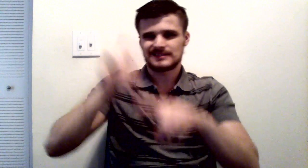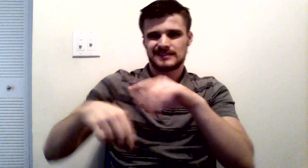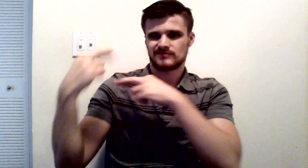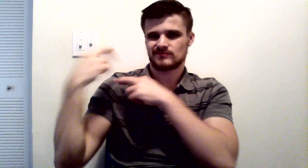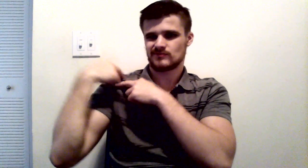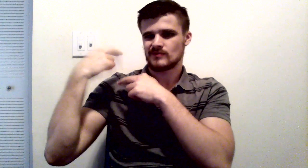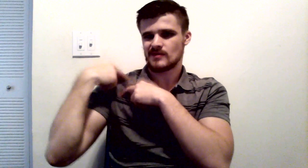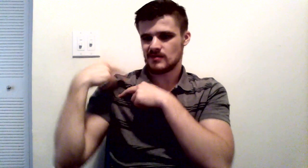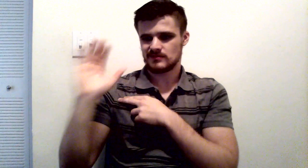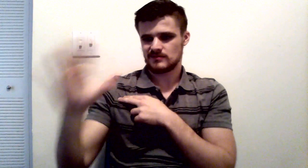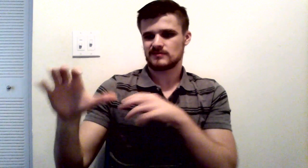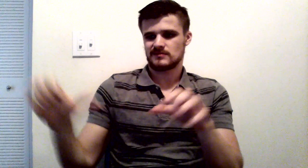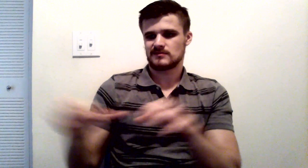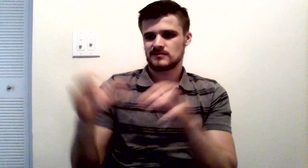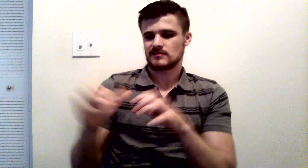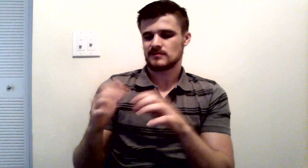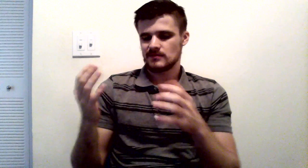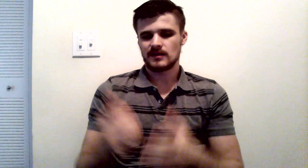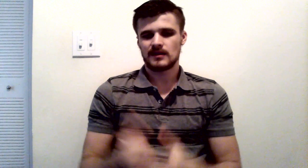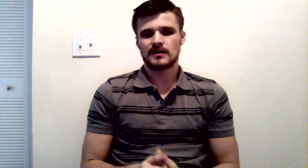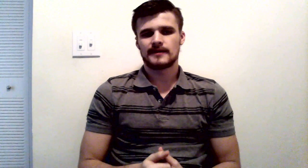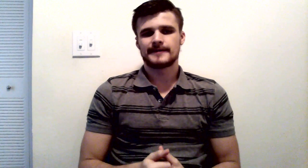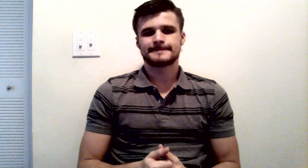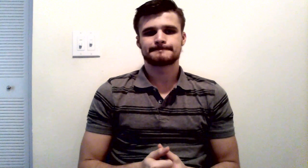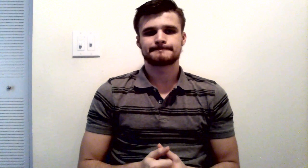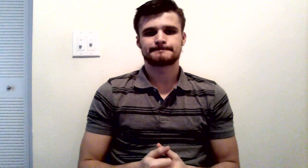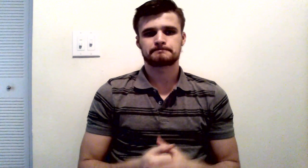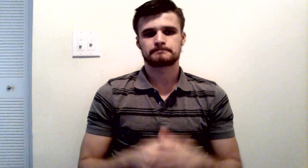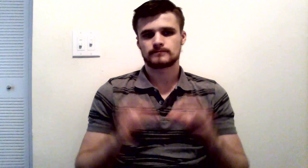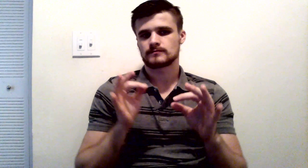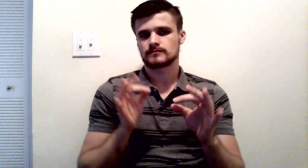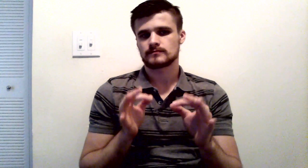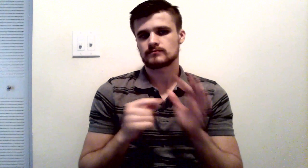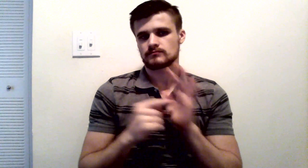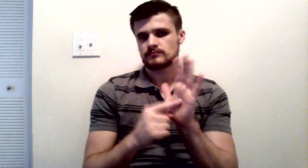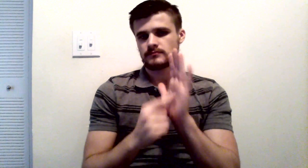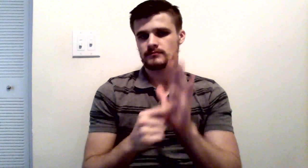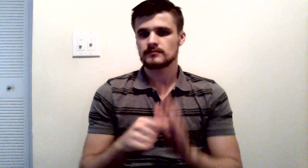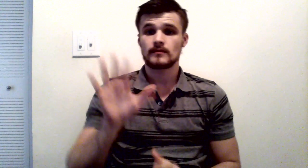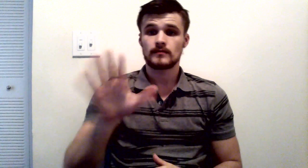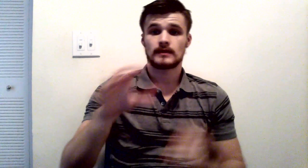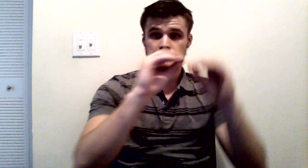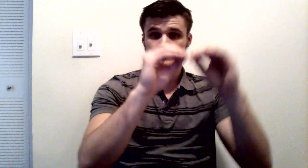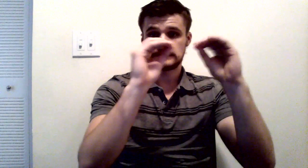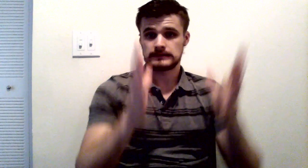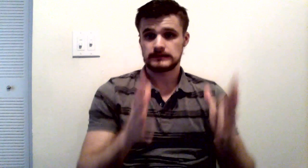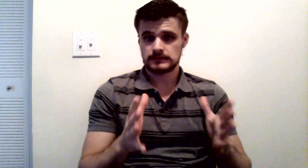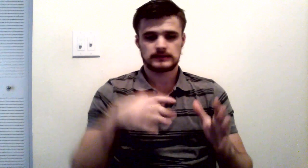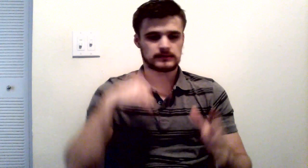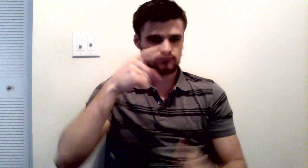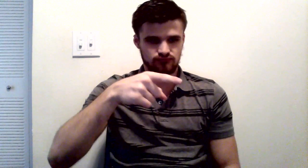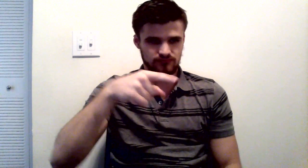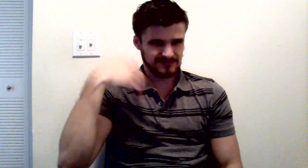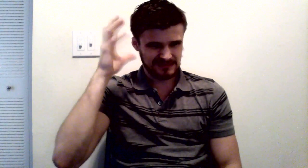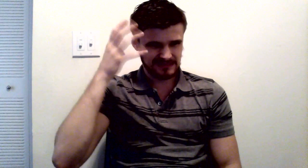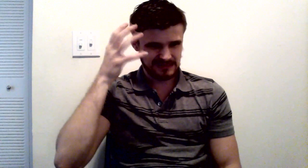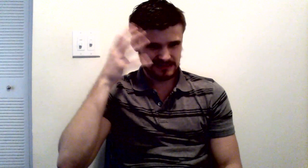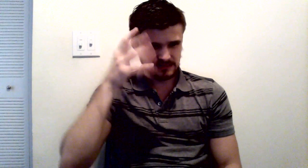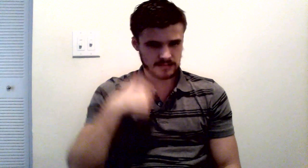example, is your professor is crazy. And I am standing here teaching the class. And all of a sudden,